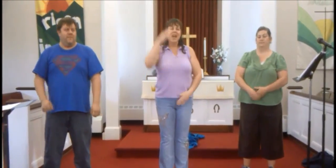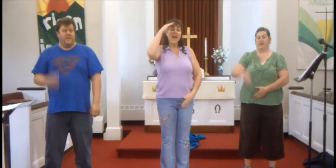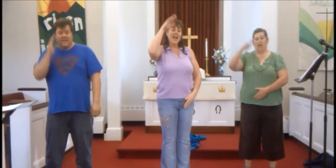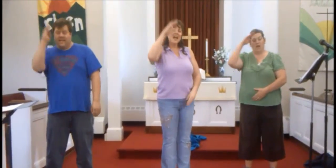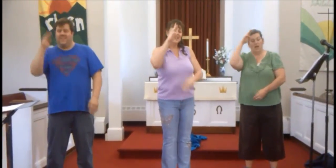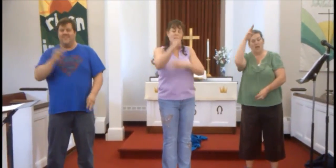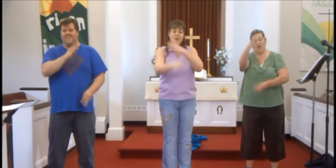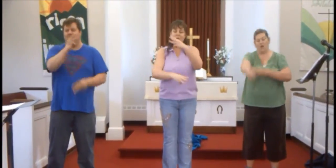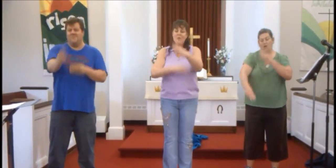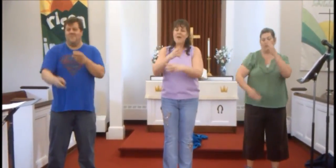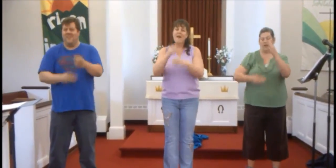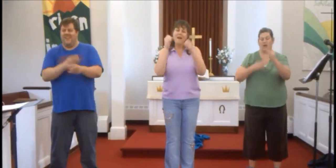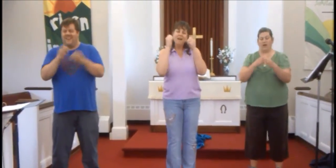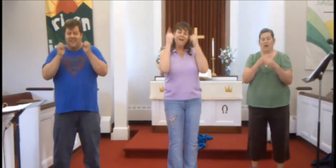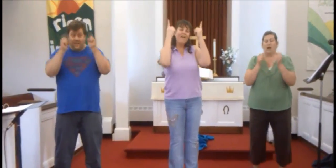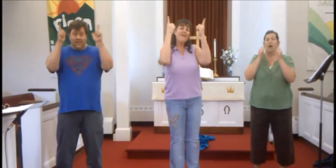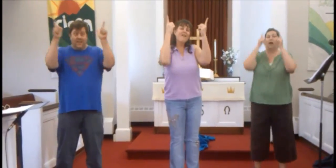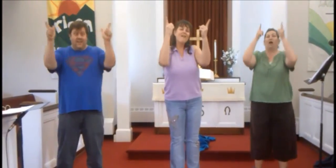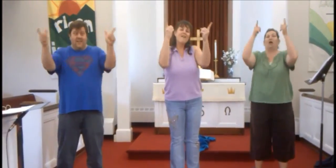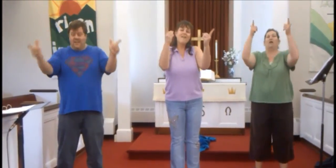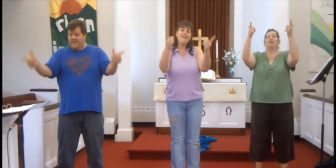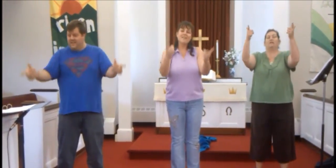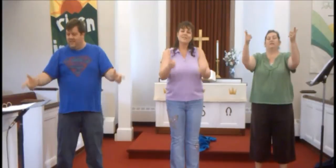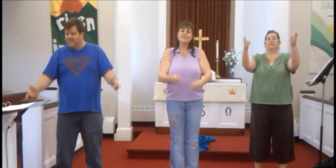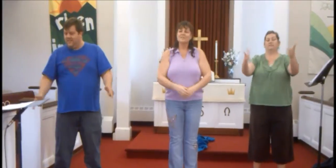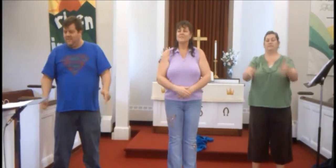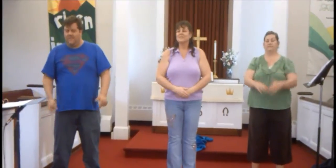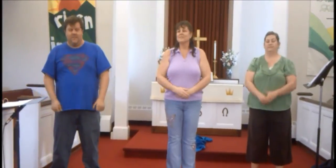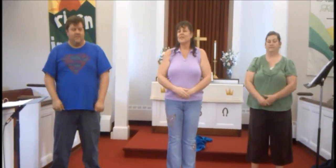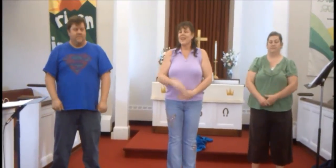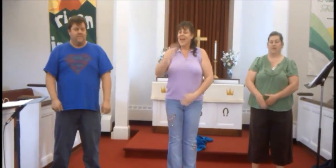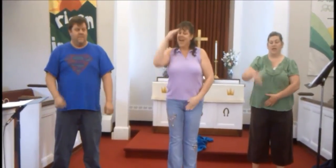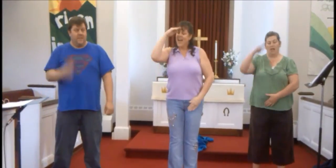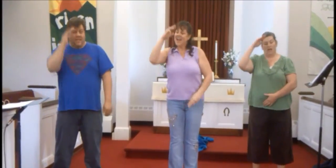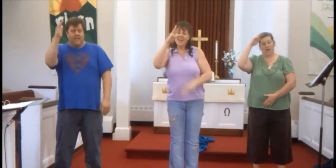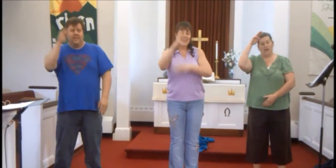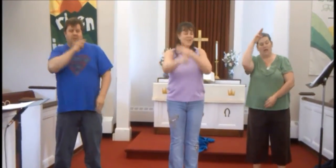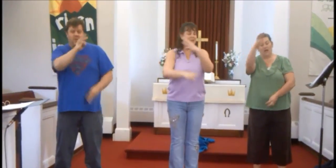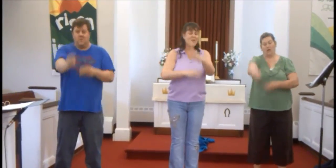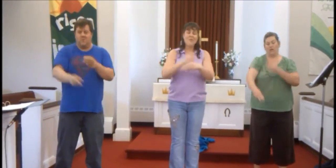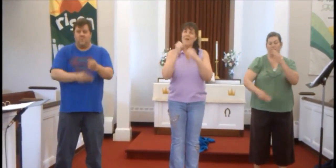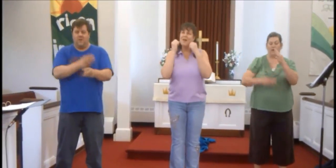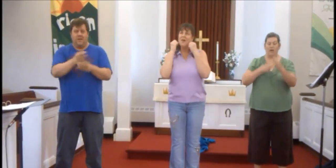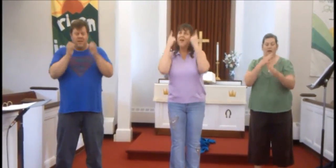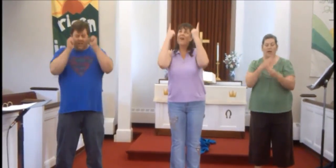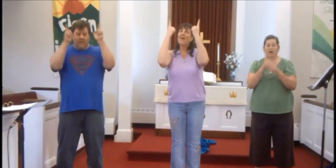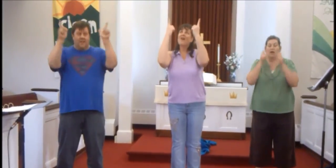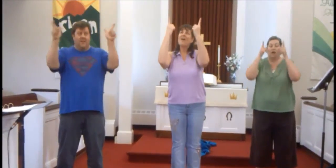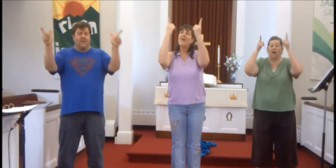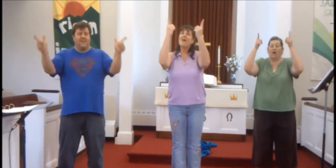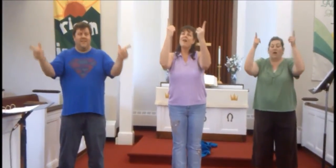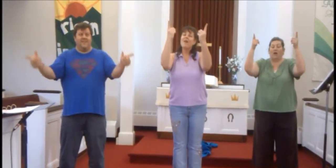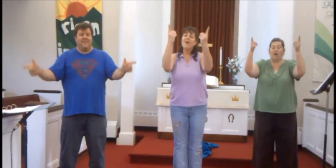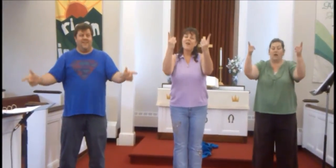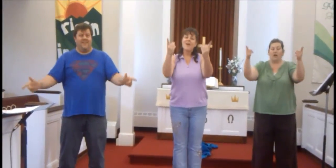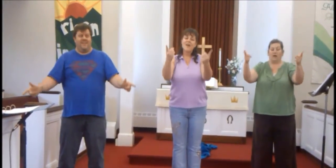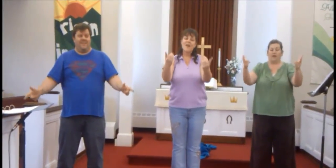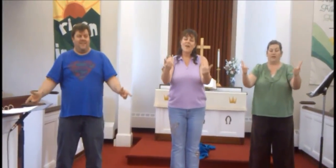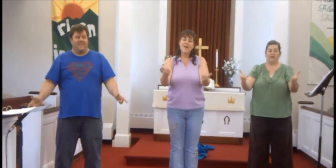Hello world, Hello world,